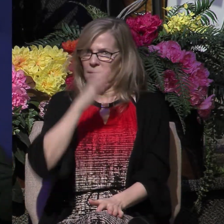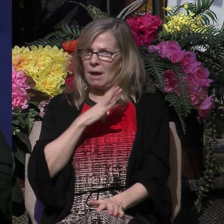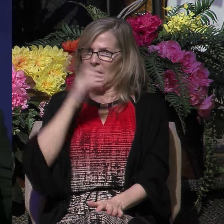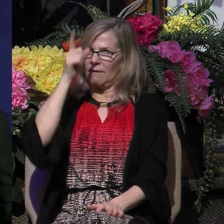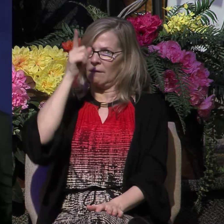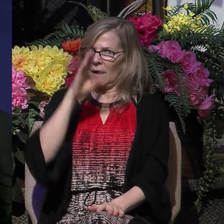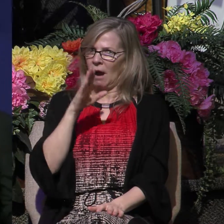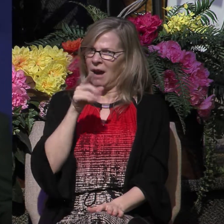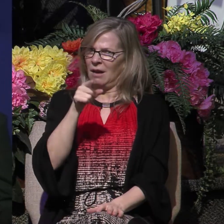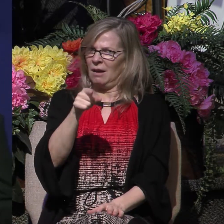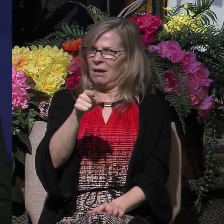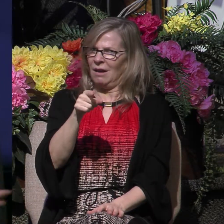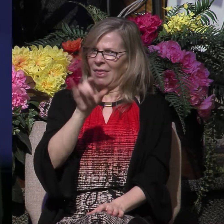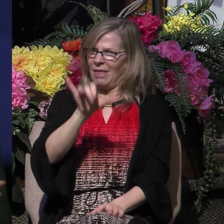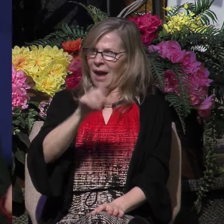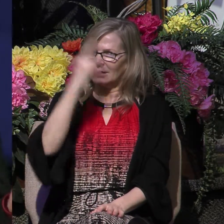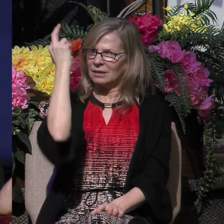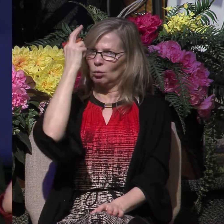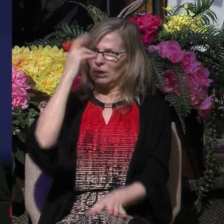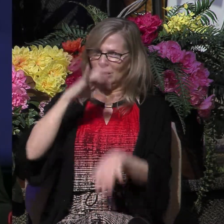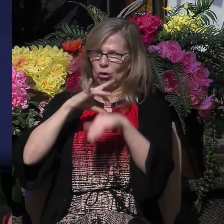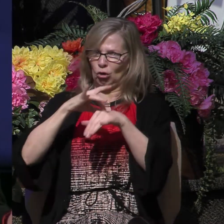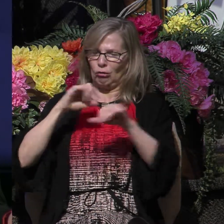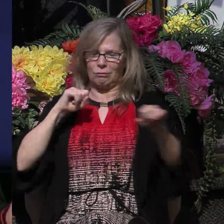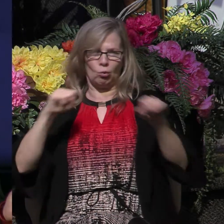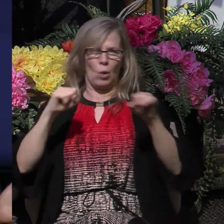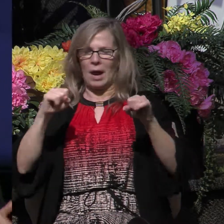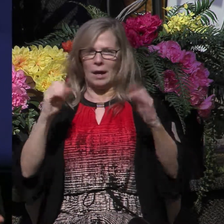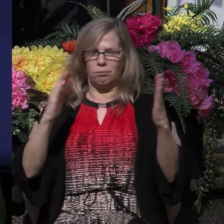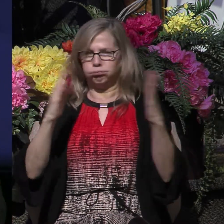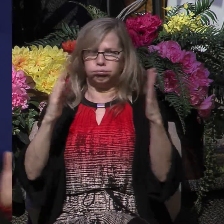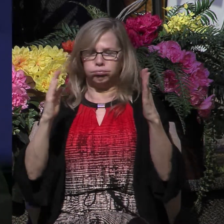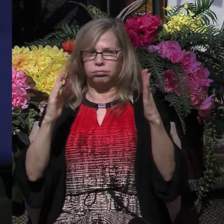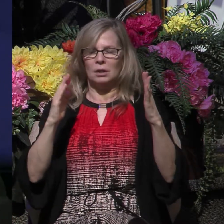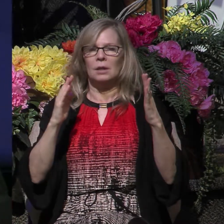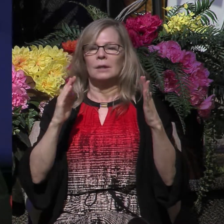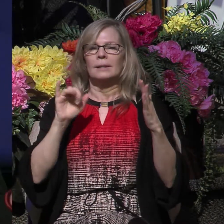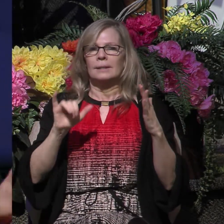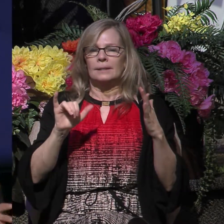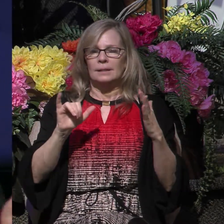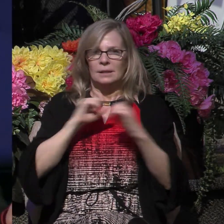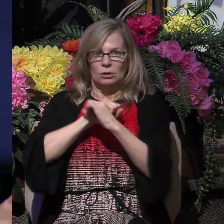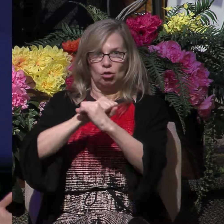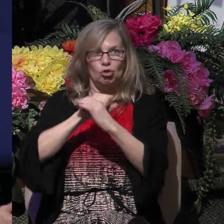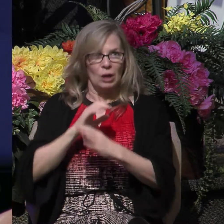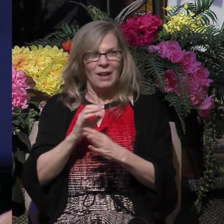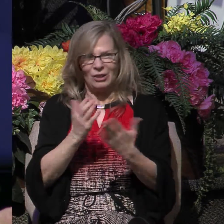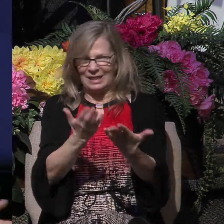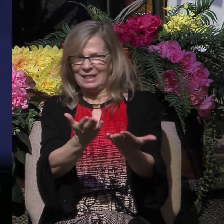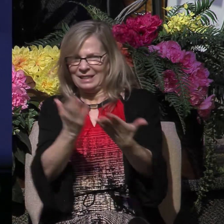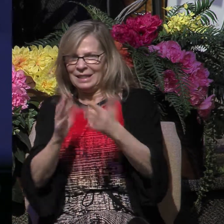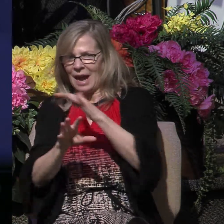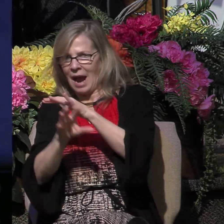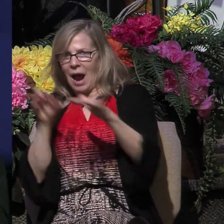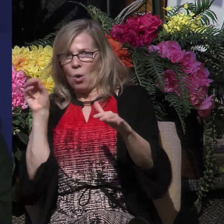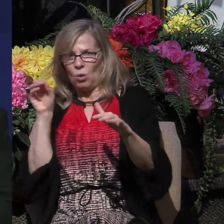something to do with this earthquake, the jailer then brought the two missionaries out of the prison